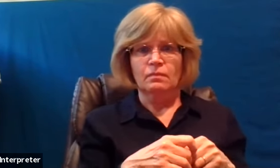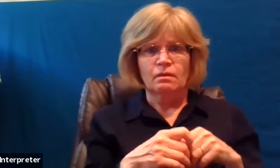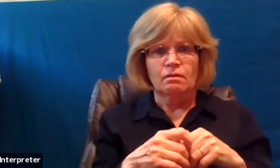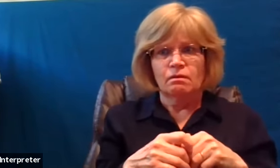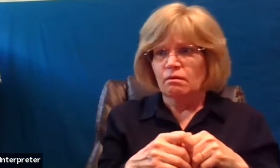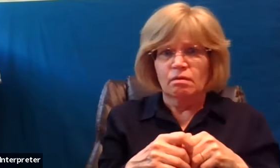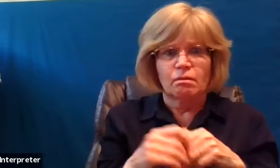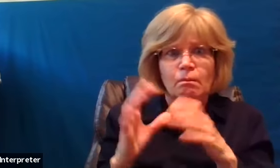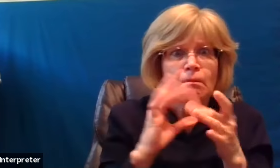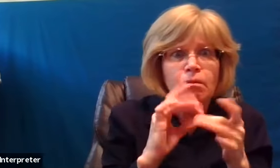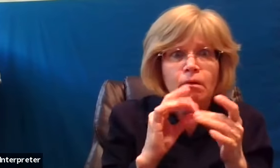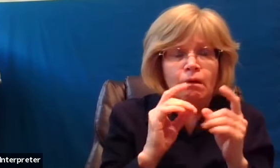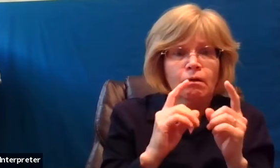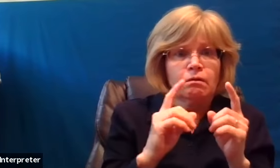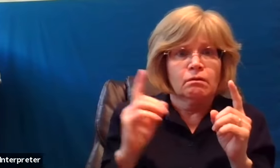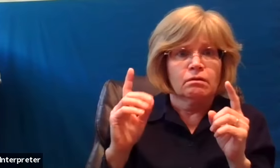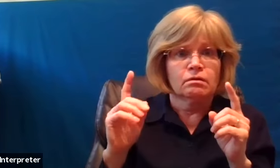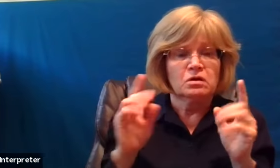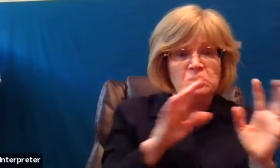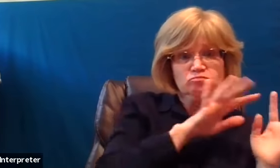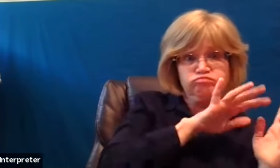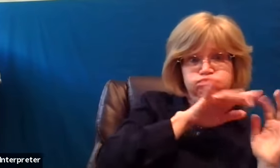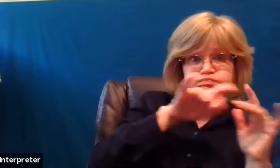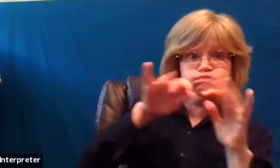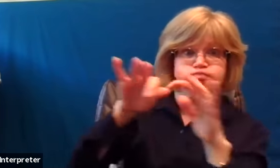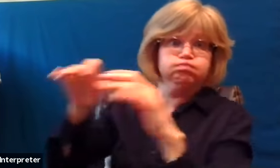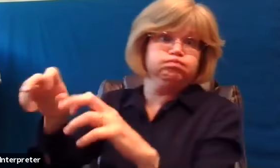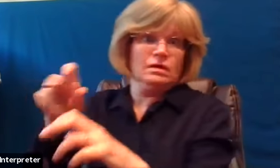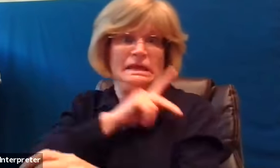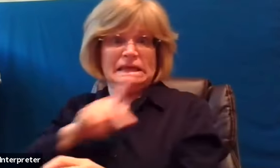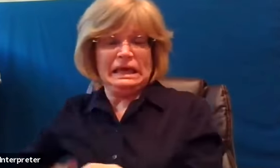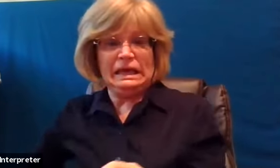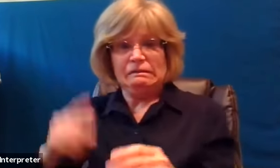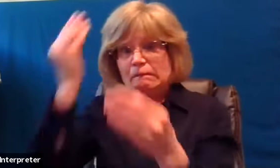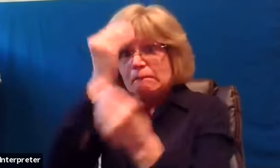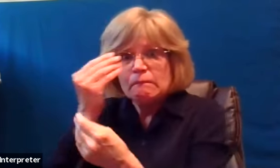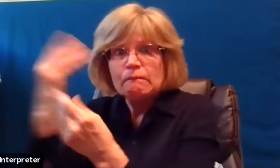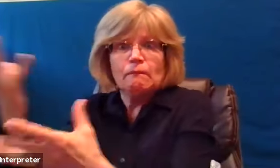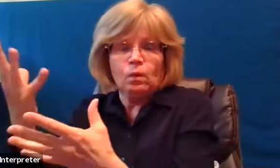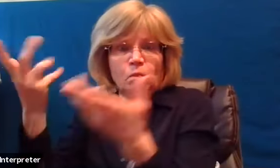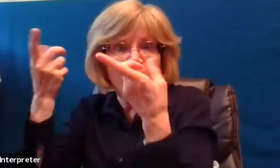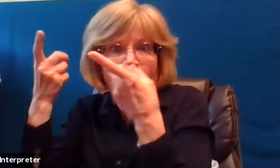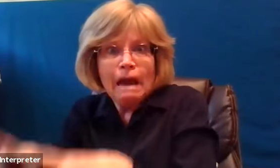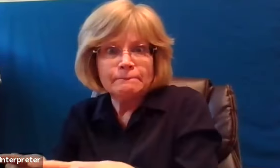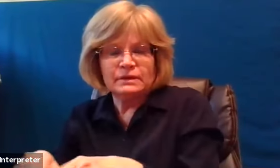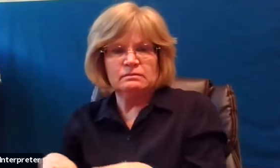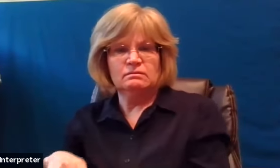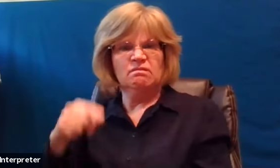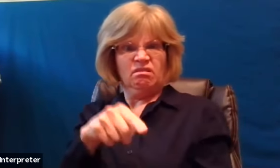saw what had happened they were greatly distressed and they went and reported to their lord all that had taken place then